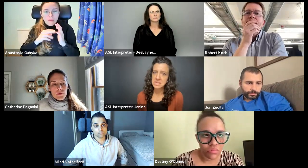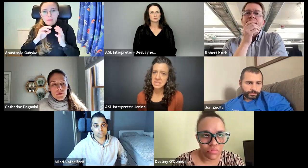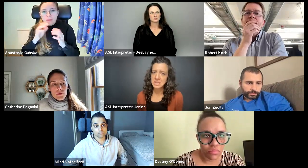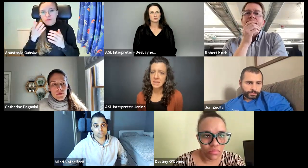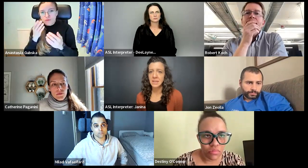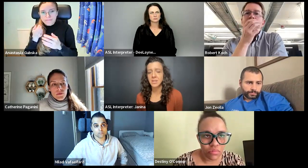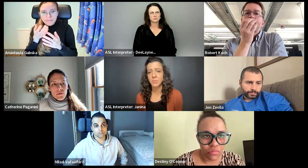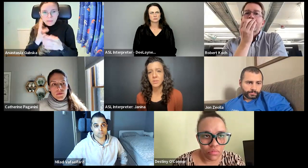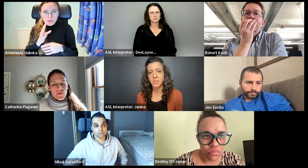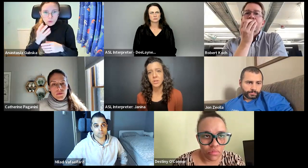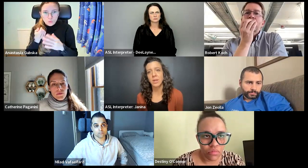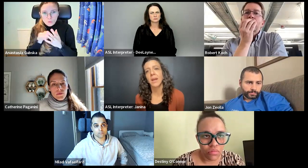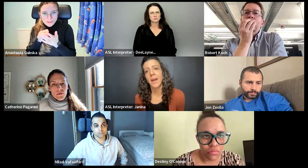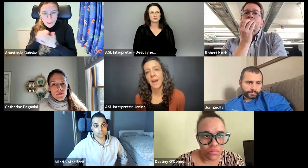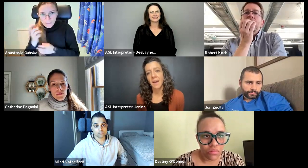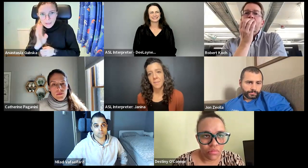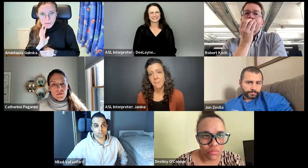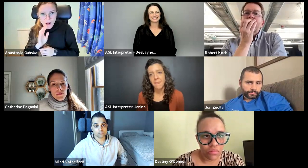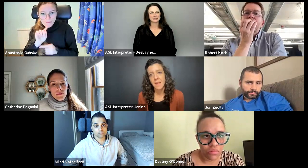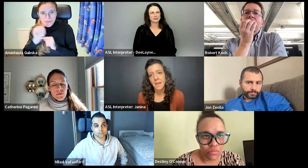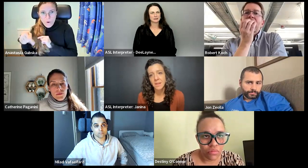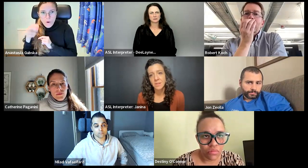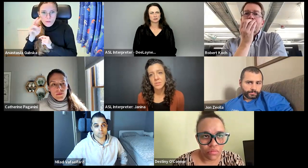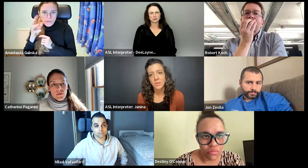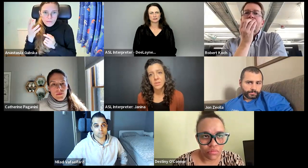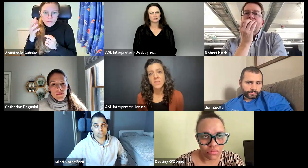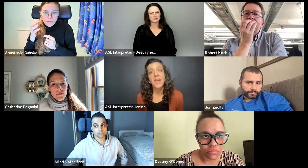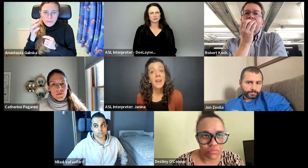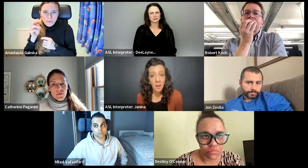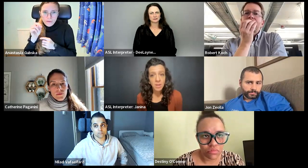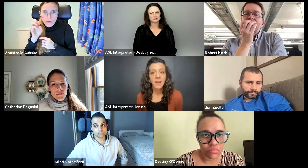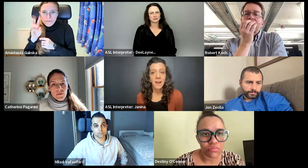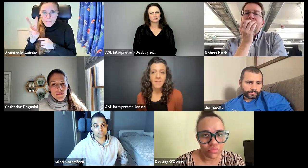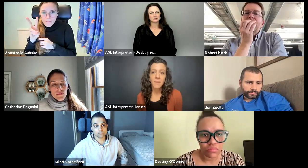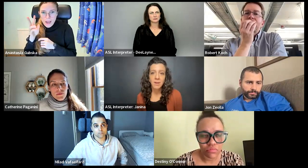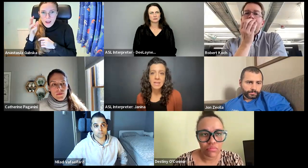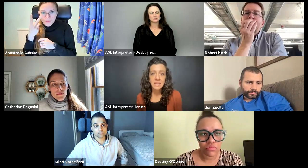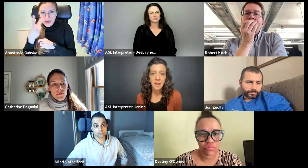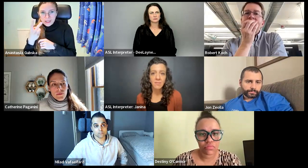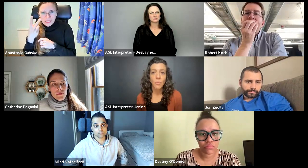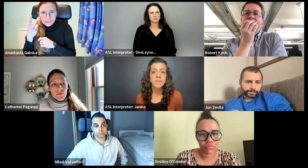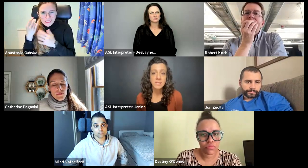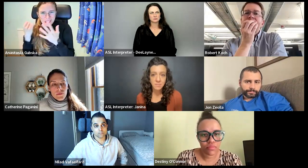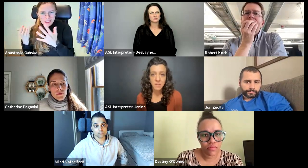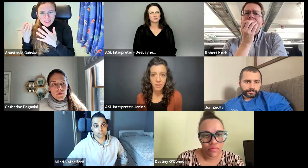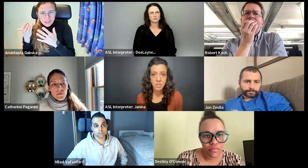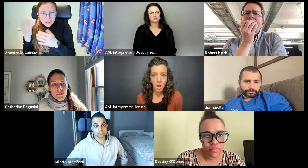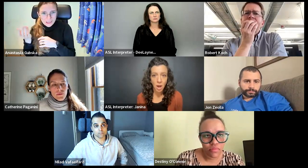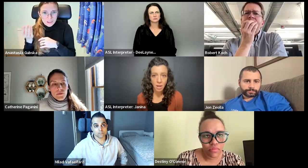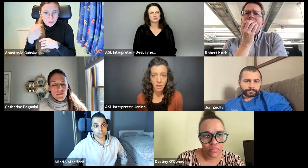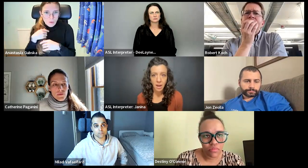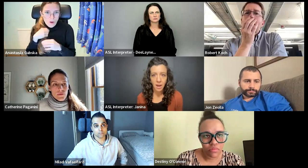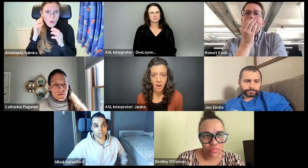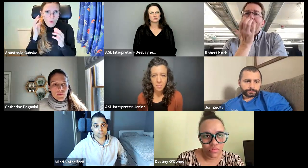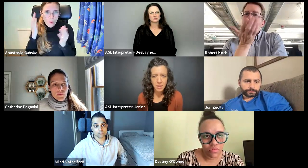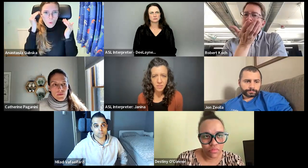16th. think the interpreter's not sure. Um, then I could kind of have a better idea of what to submit for a